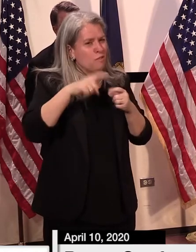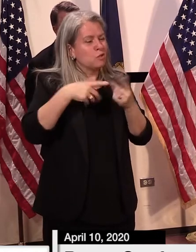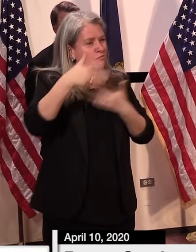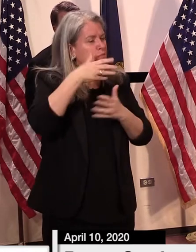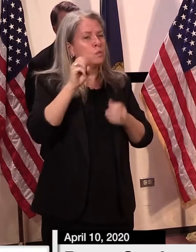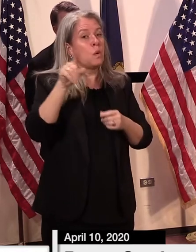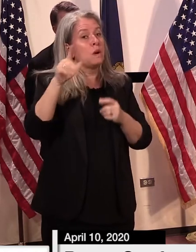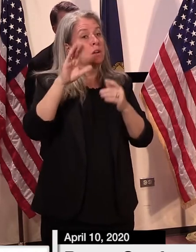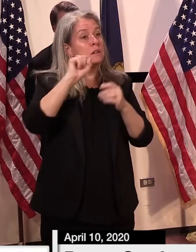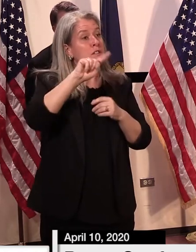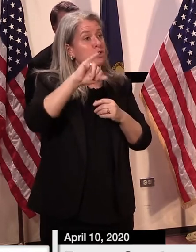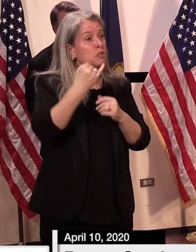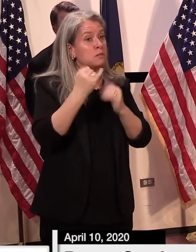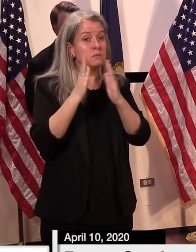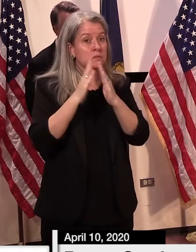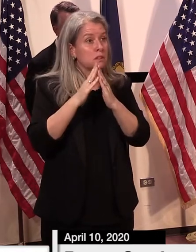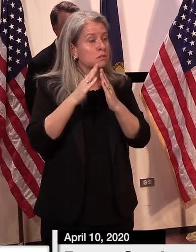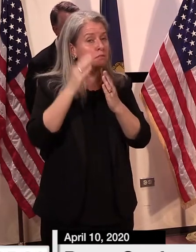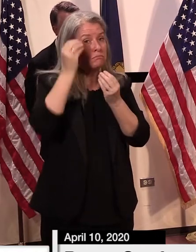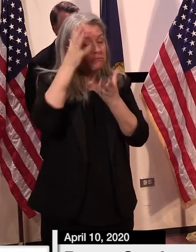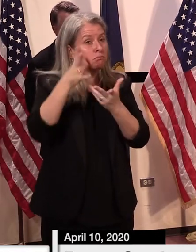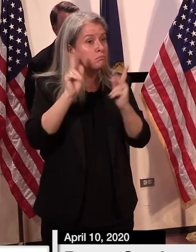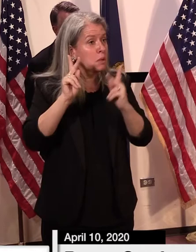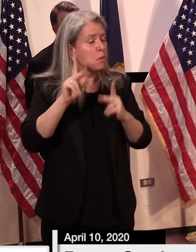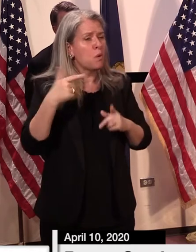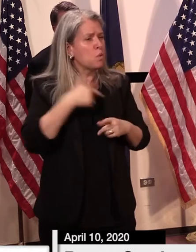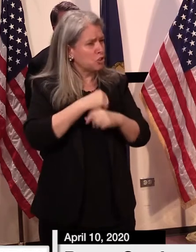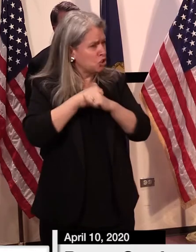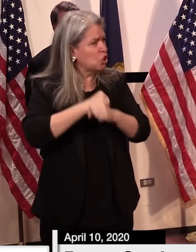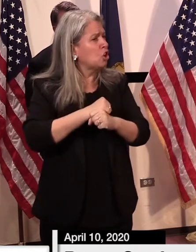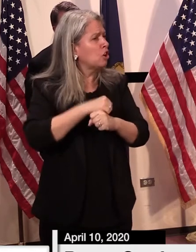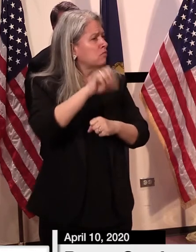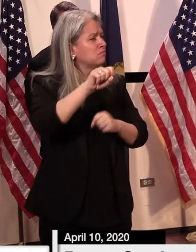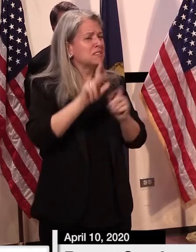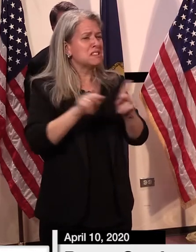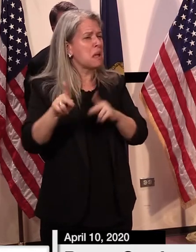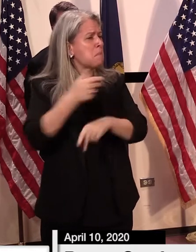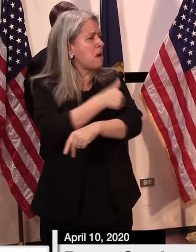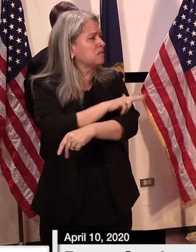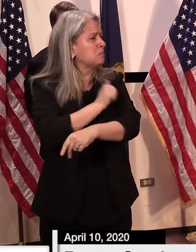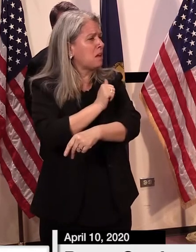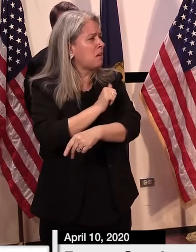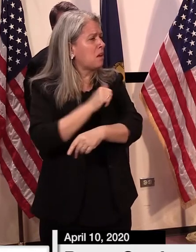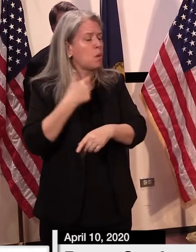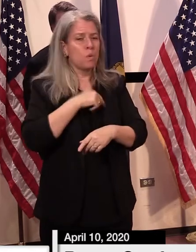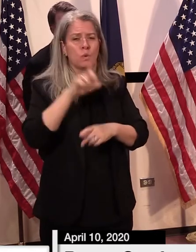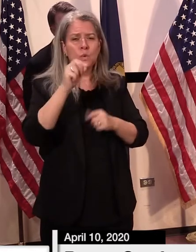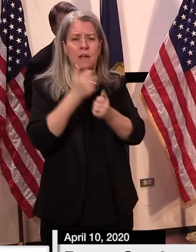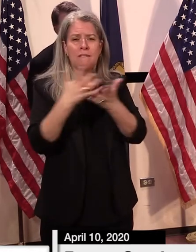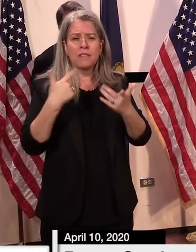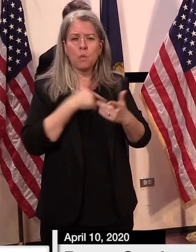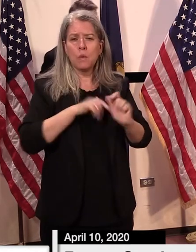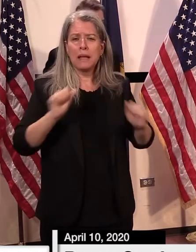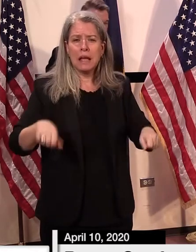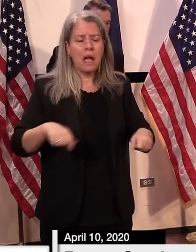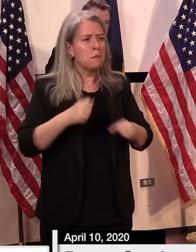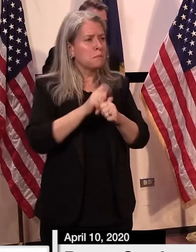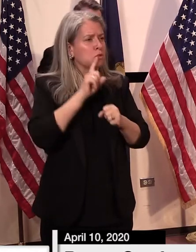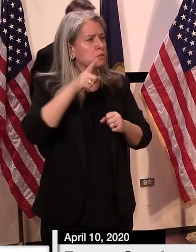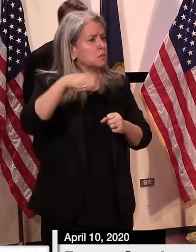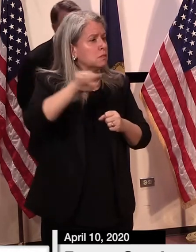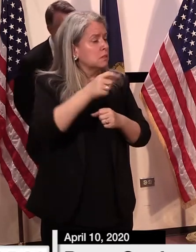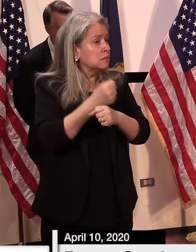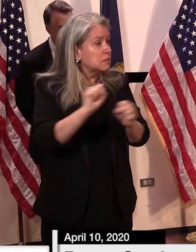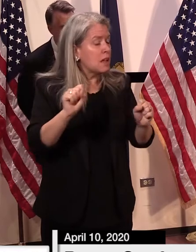of St. Johnsbury, we're securing that facility. We are taking all the precautions that we possibly can.